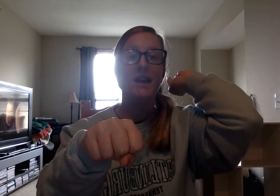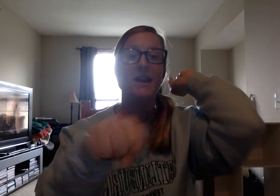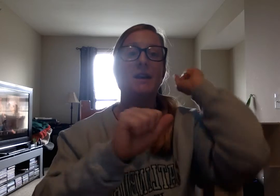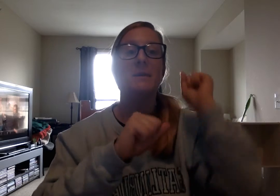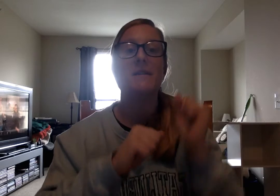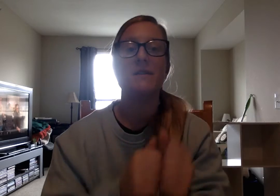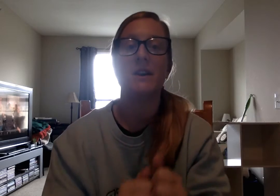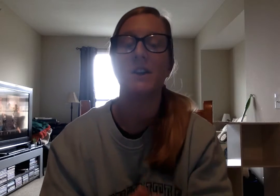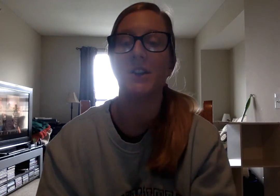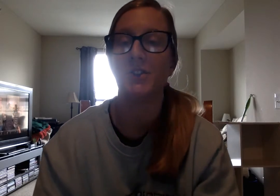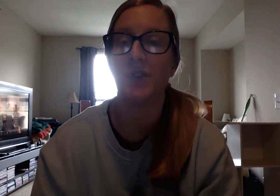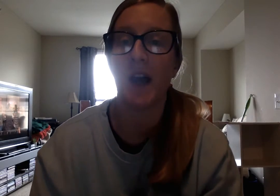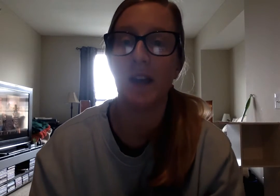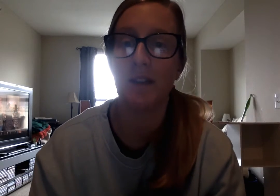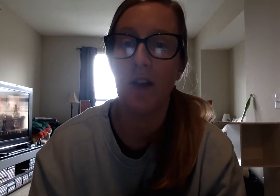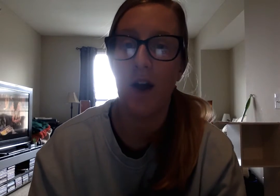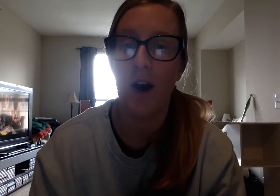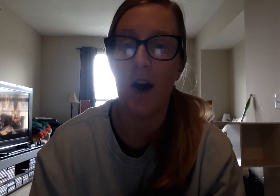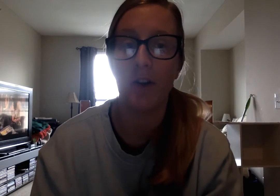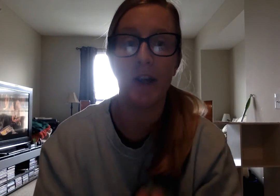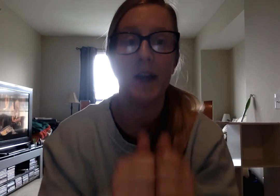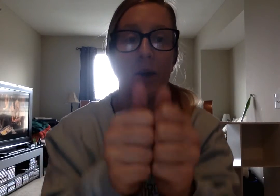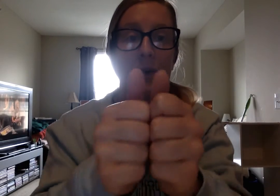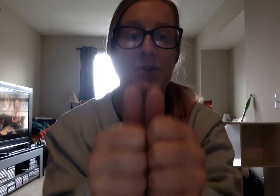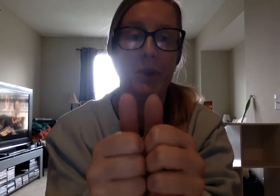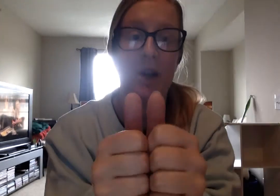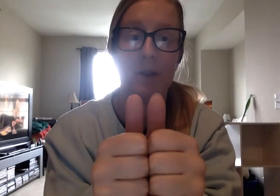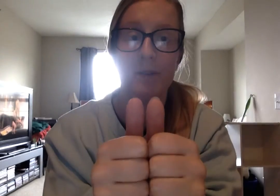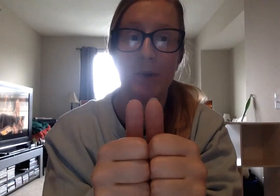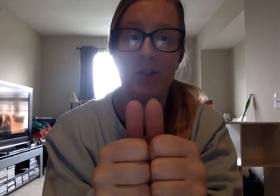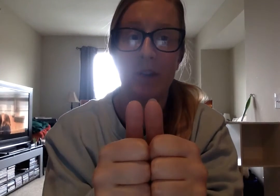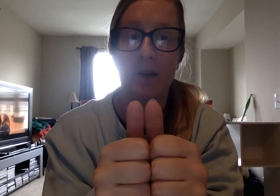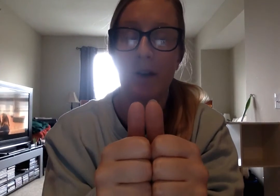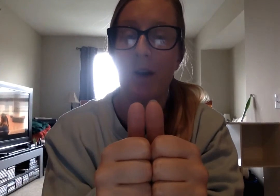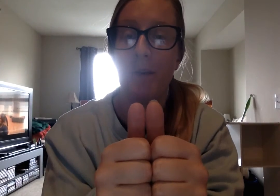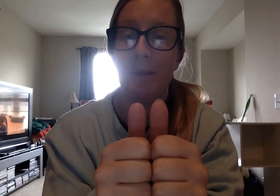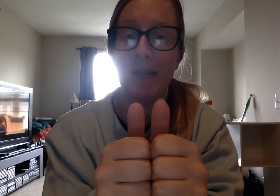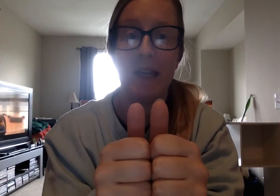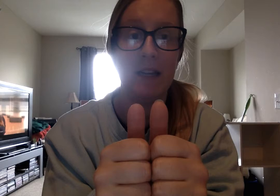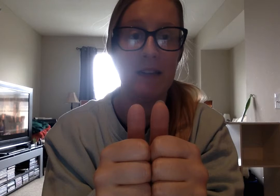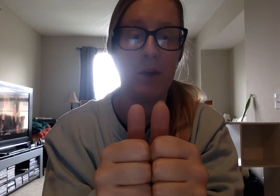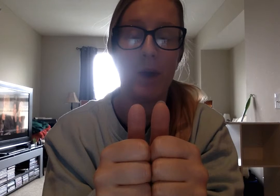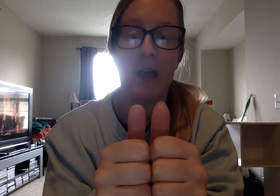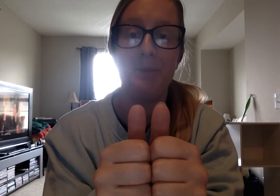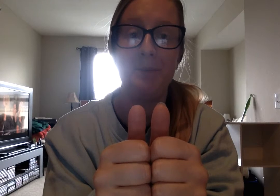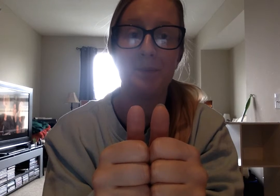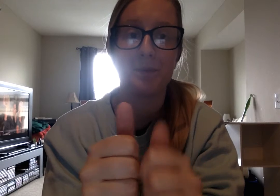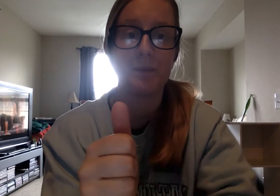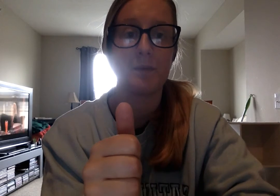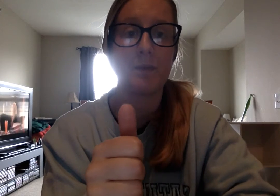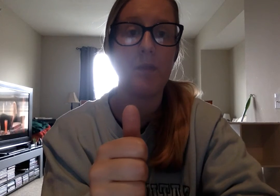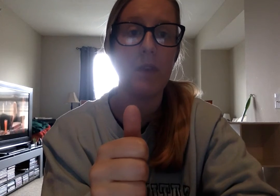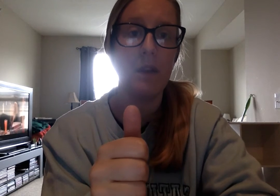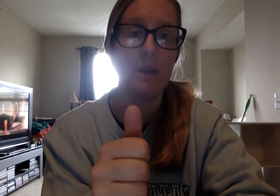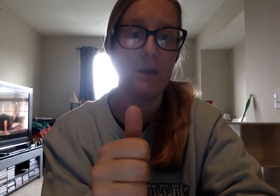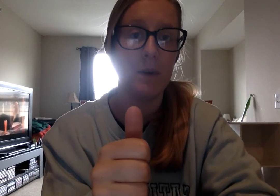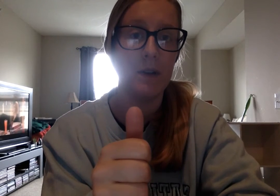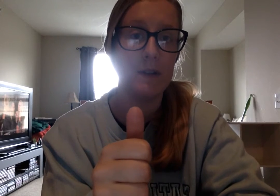Im. Very good you guys. Alrighty. Now we're doing our switching to beginning sound. Okay. One